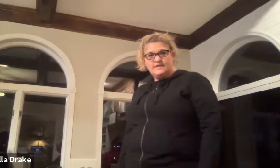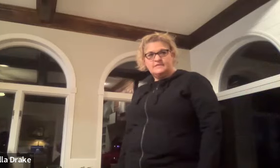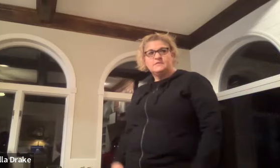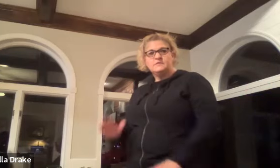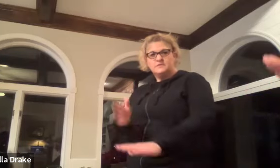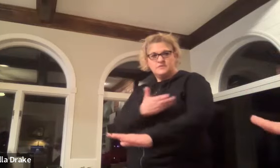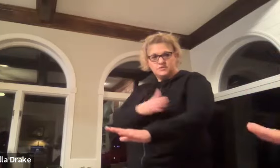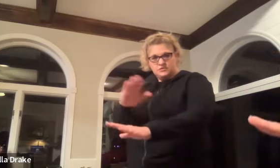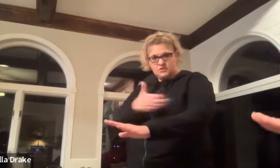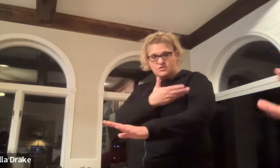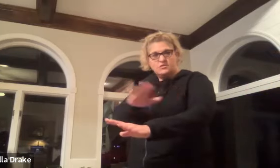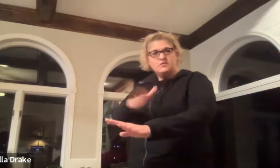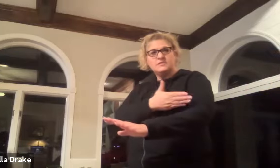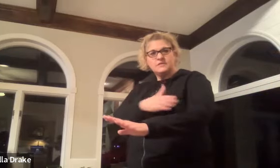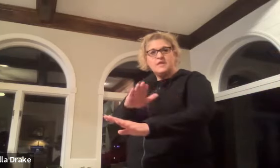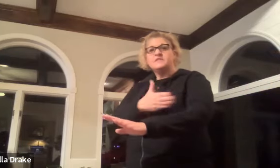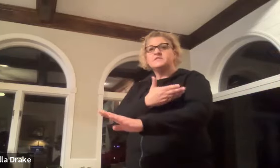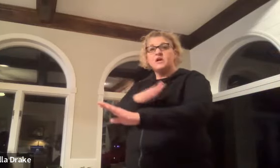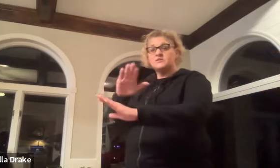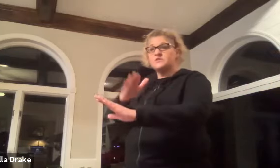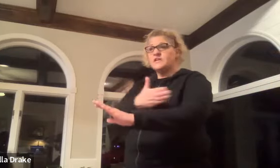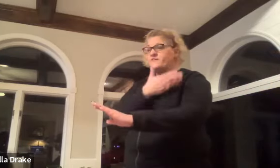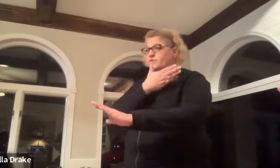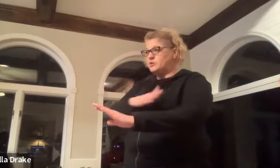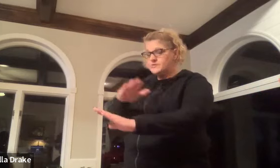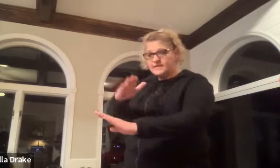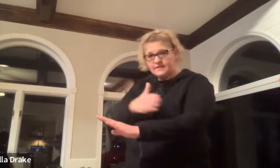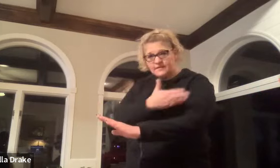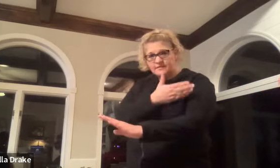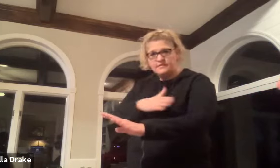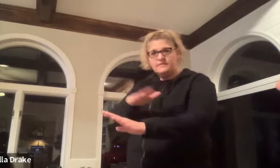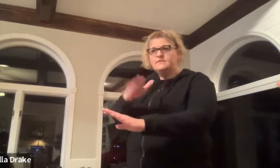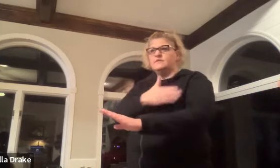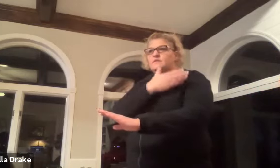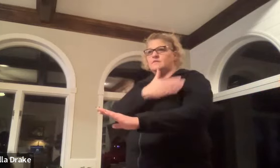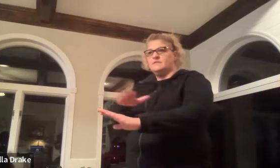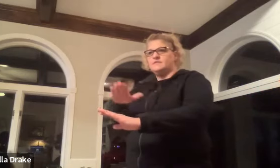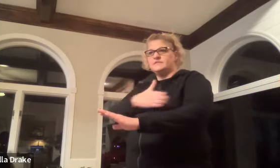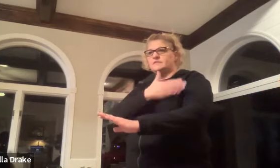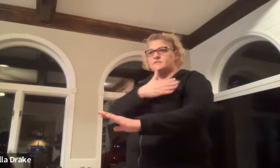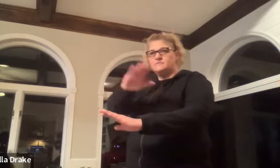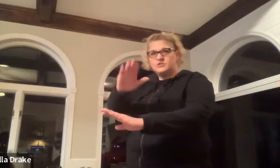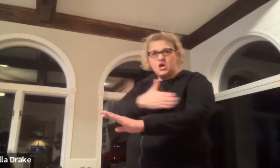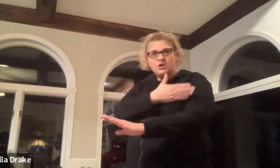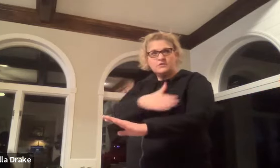this is also the sign for music this is song